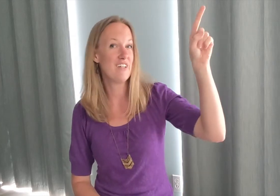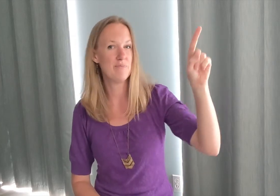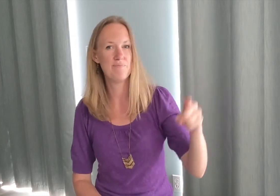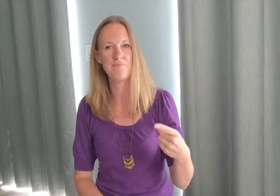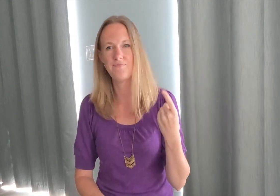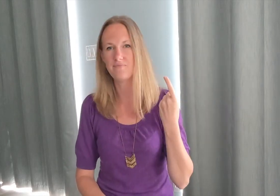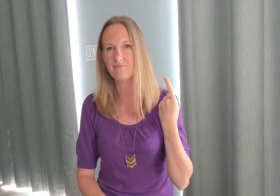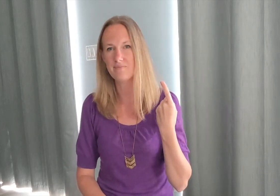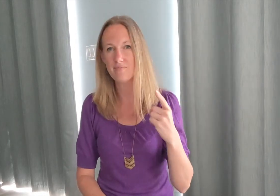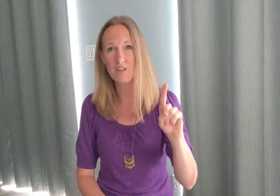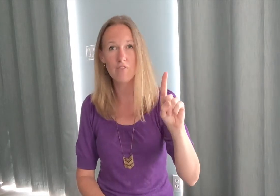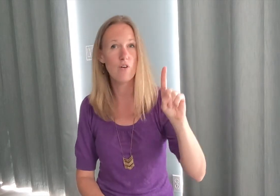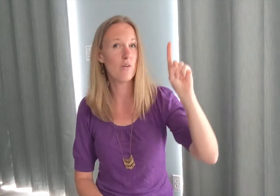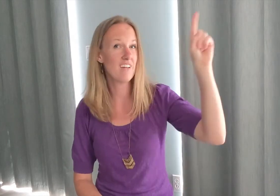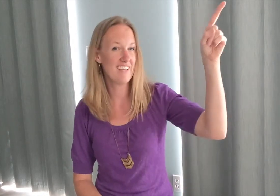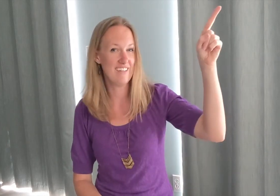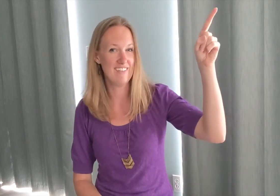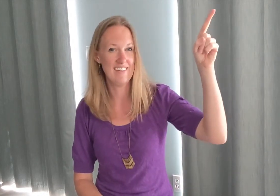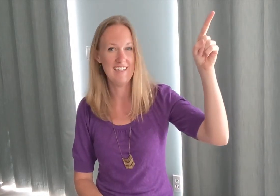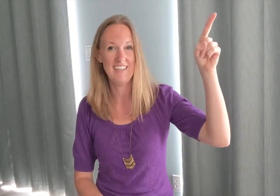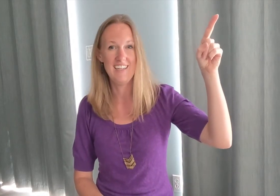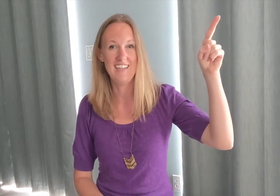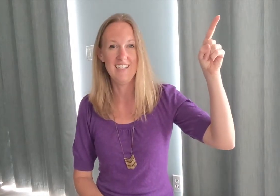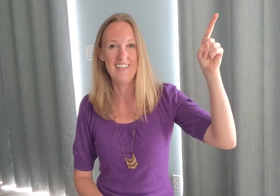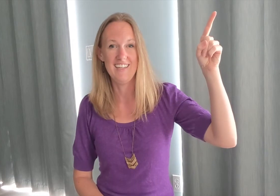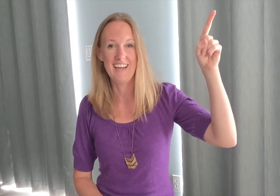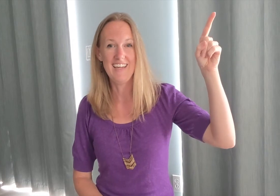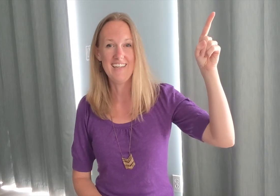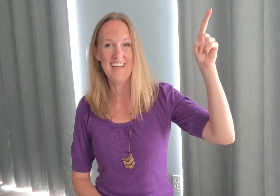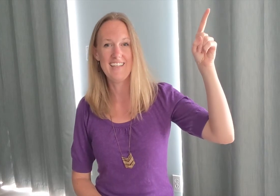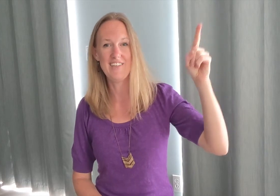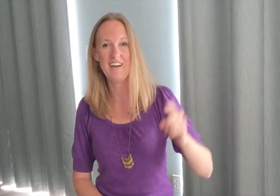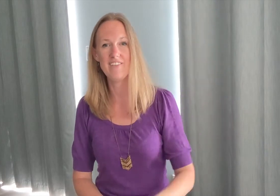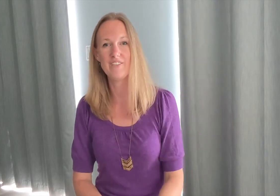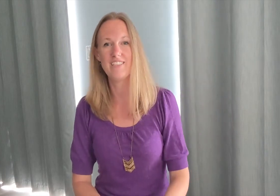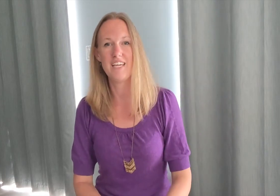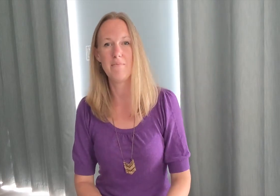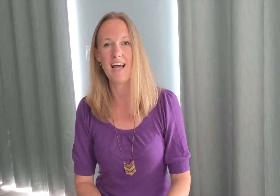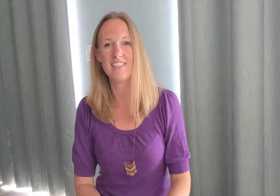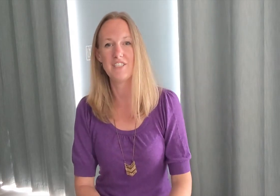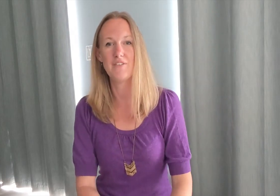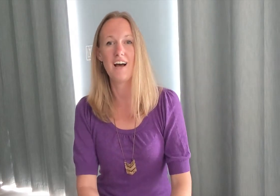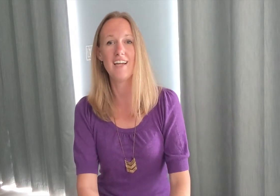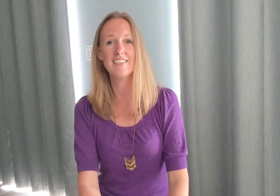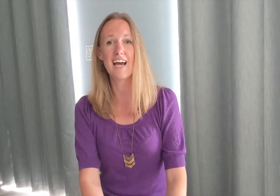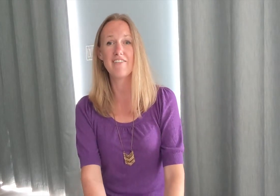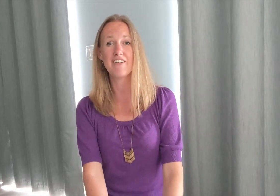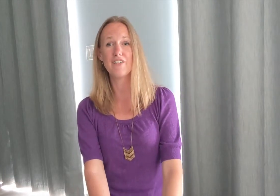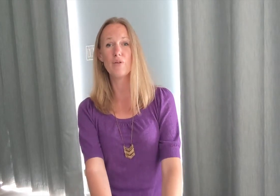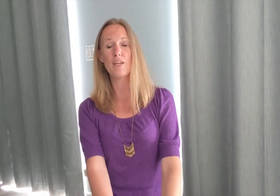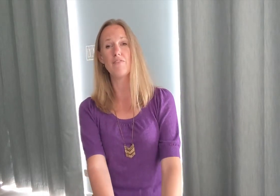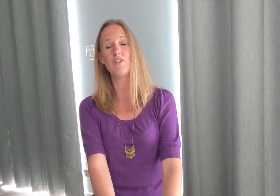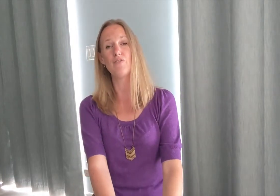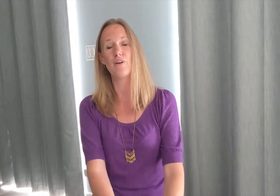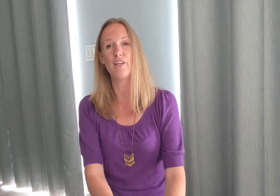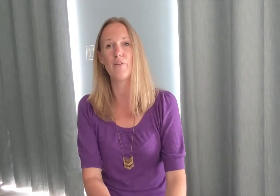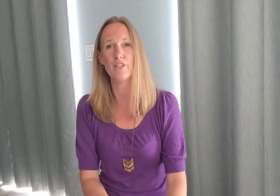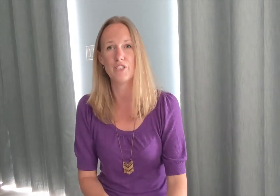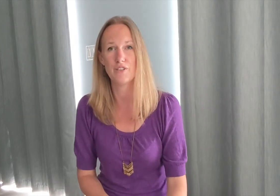for you okay and then you have those same last two lines I fear no evil for I know the truth